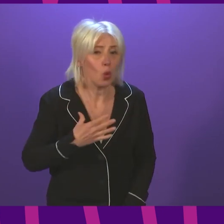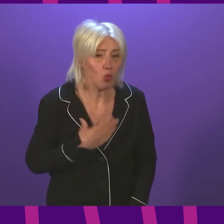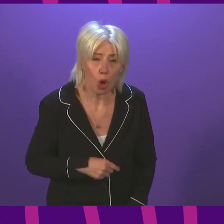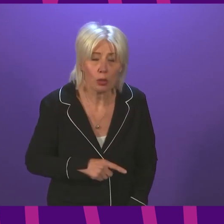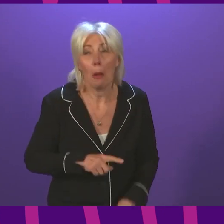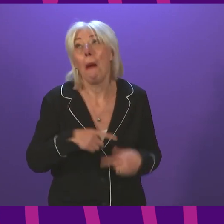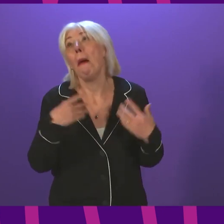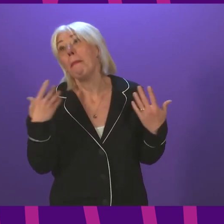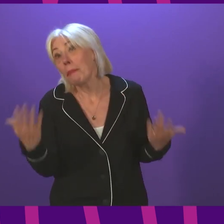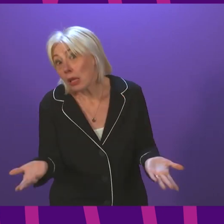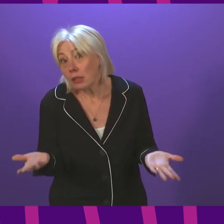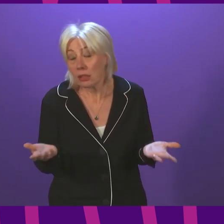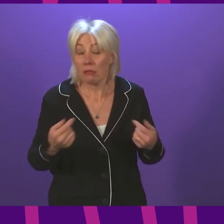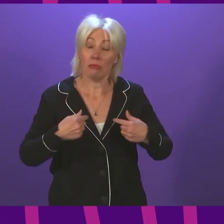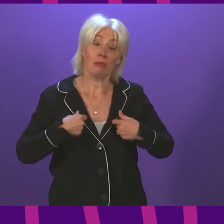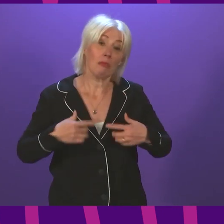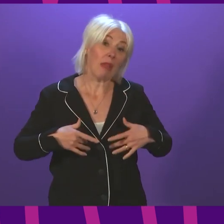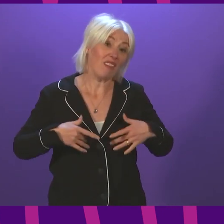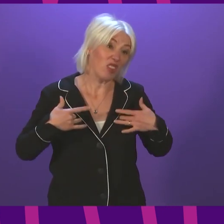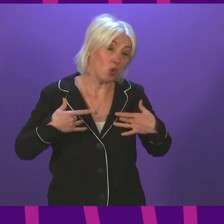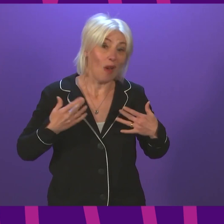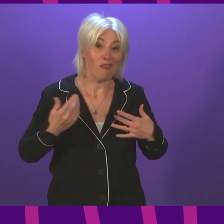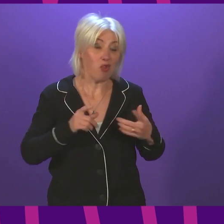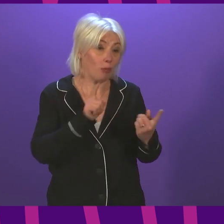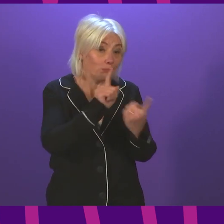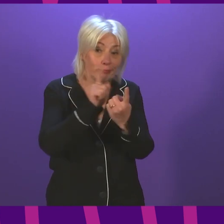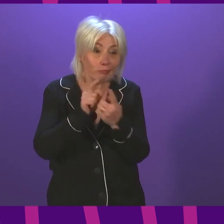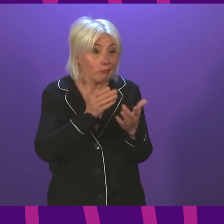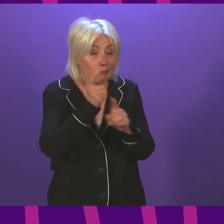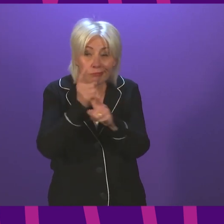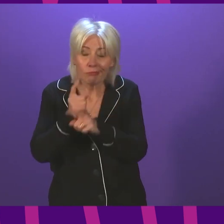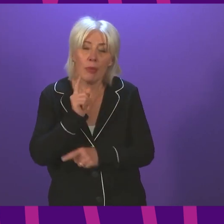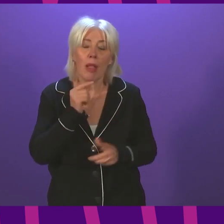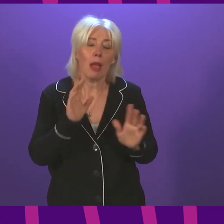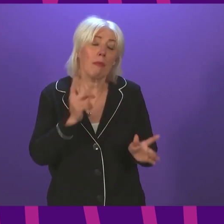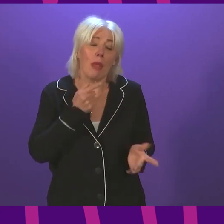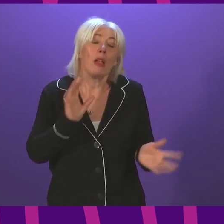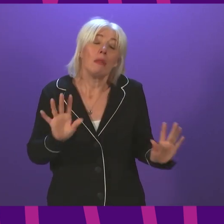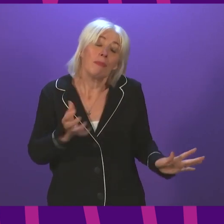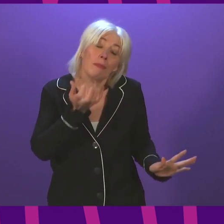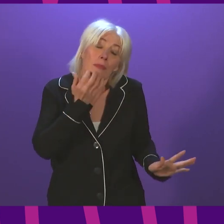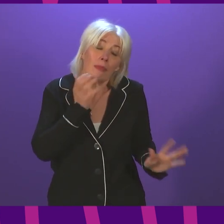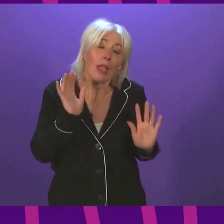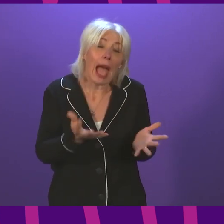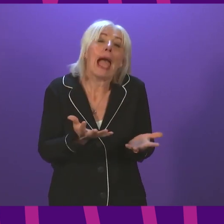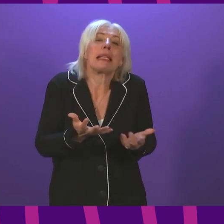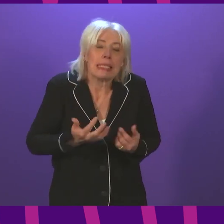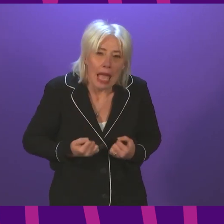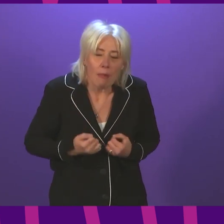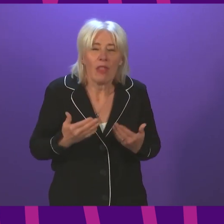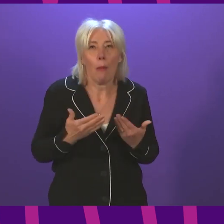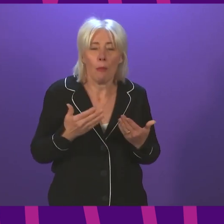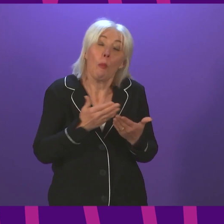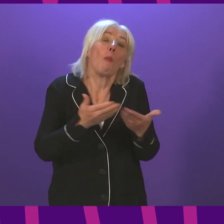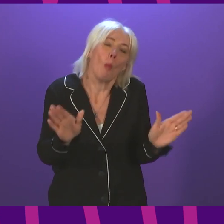think, and certainly is my view from the interactions I have with people, is that there is a pragmatic understanding on the part of the majority